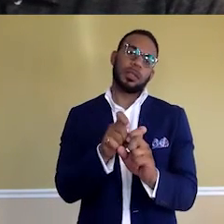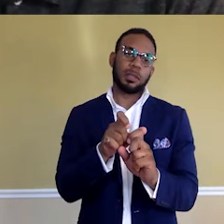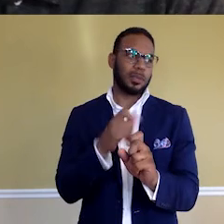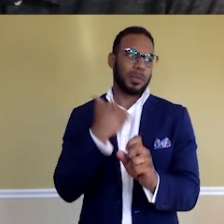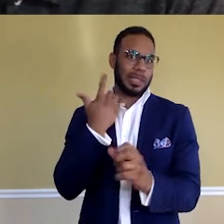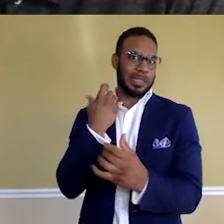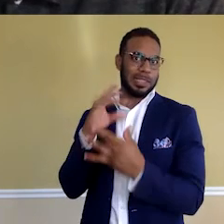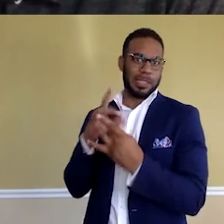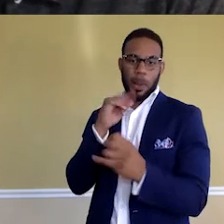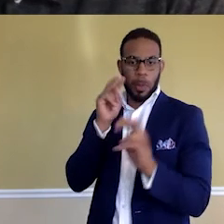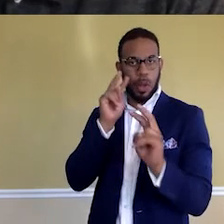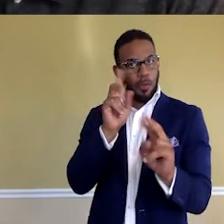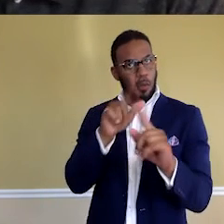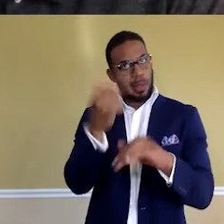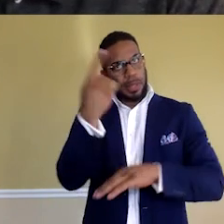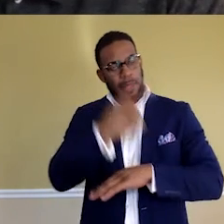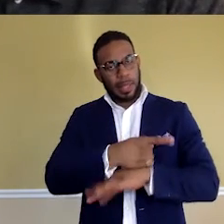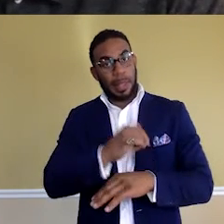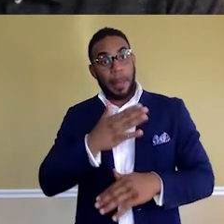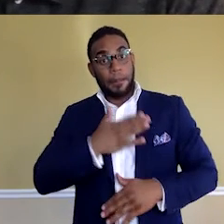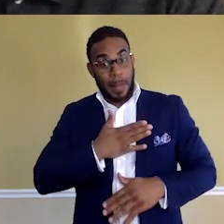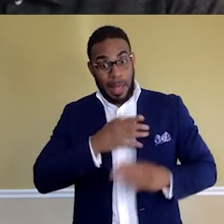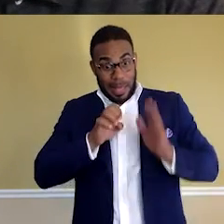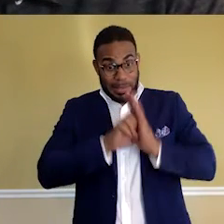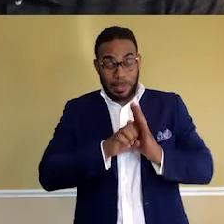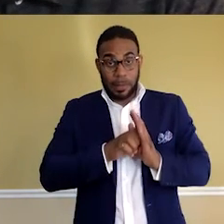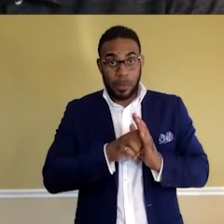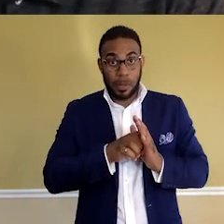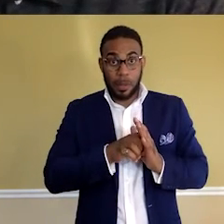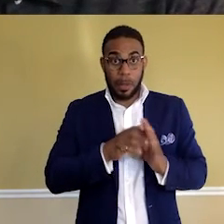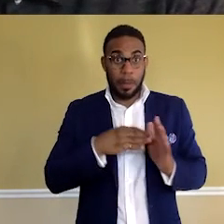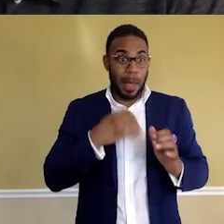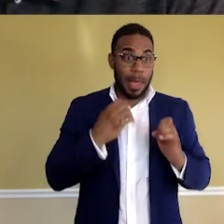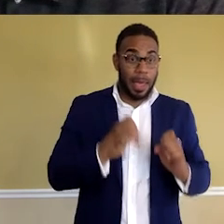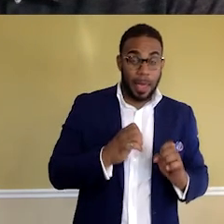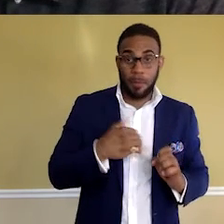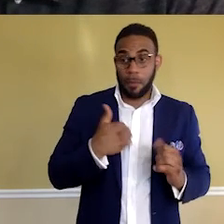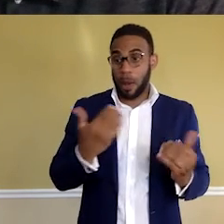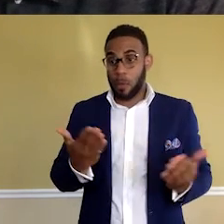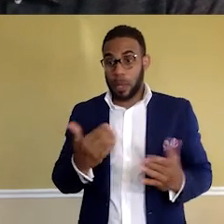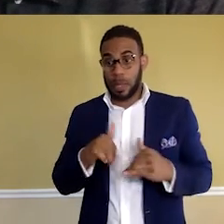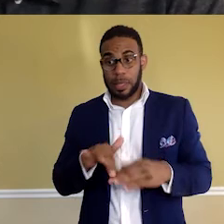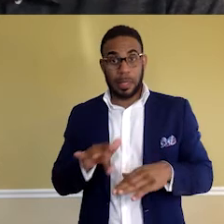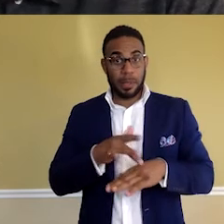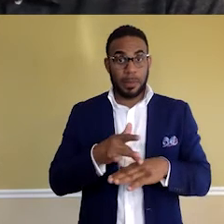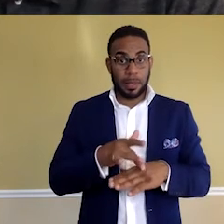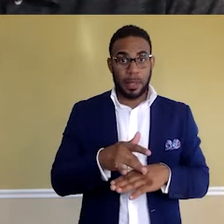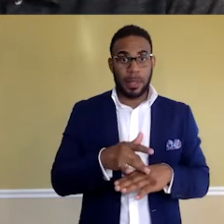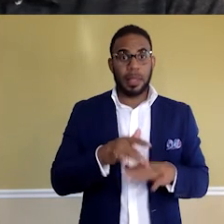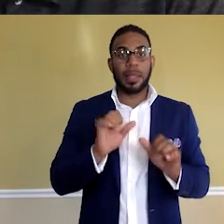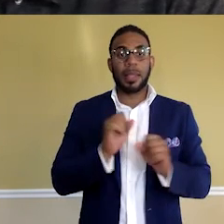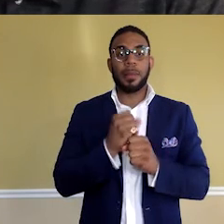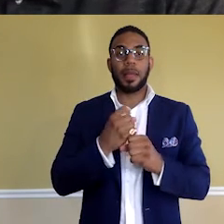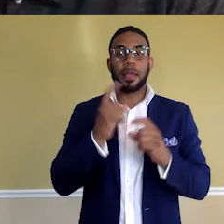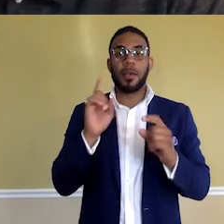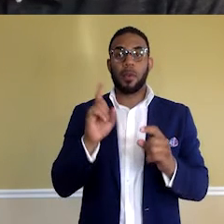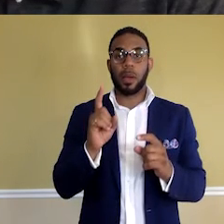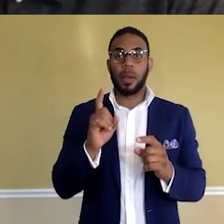said. I'm looking forward to the day that my example, my efforts, my presence in this space can make it where my young